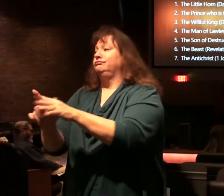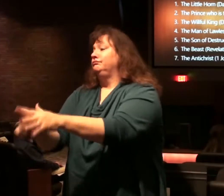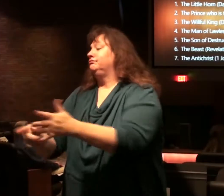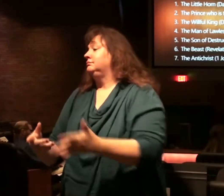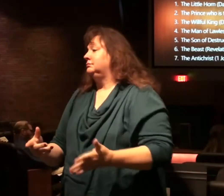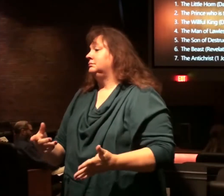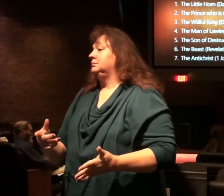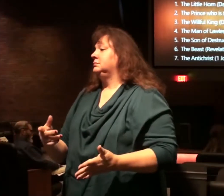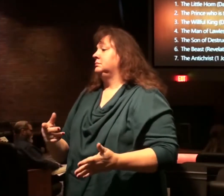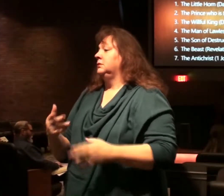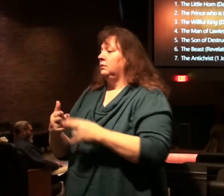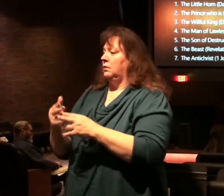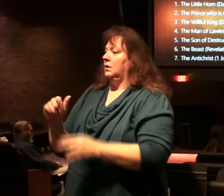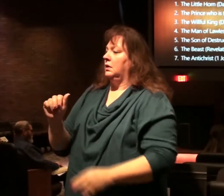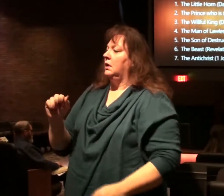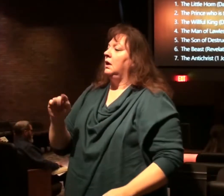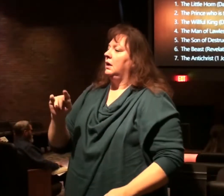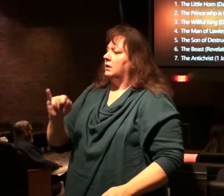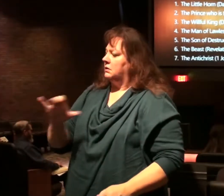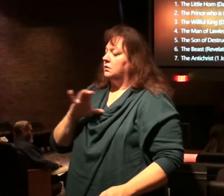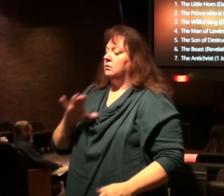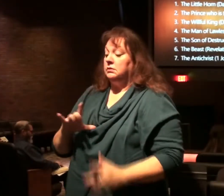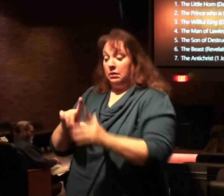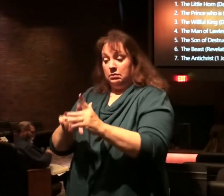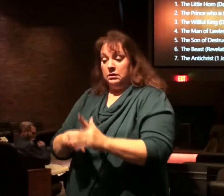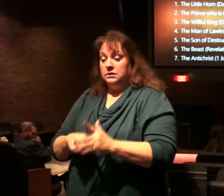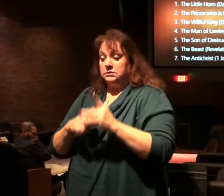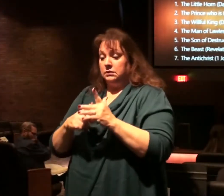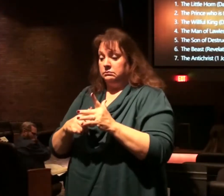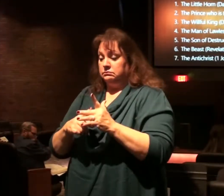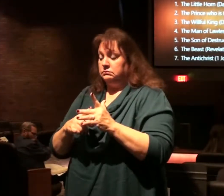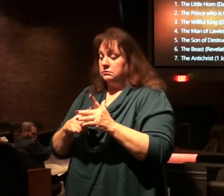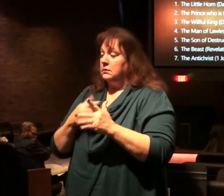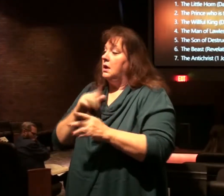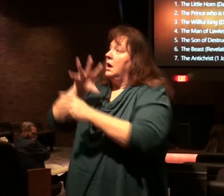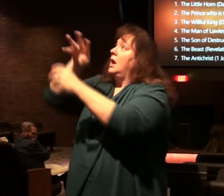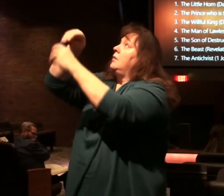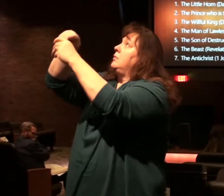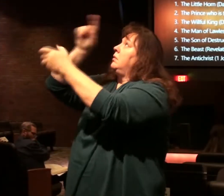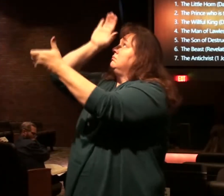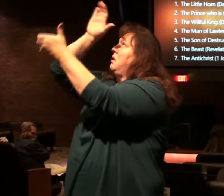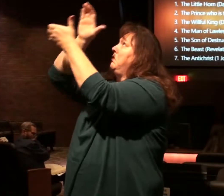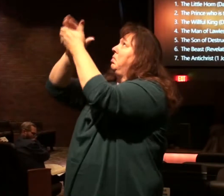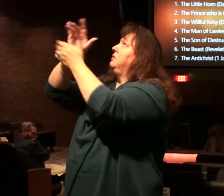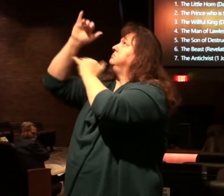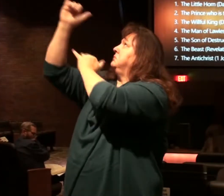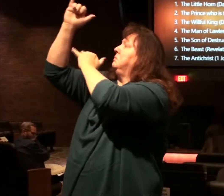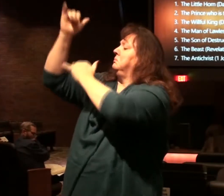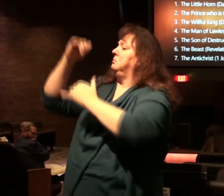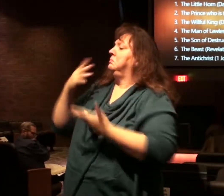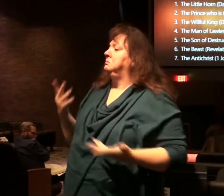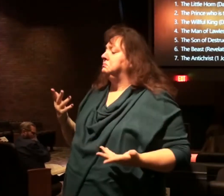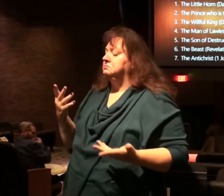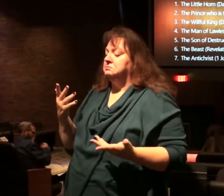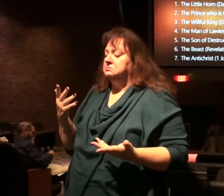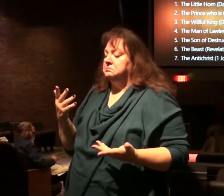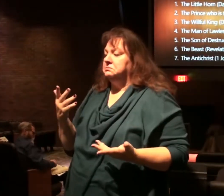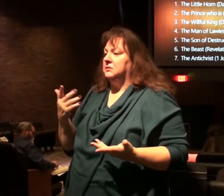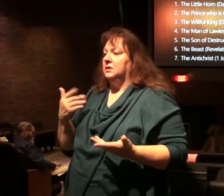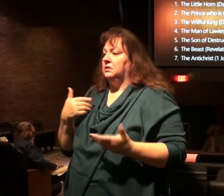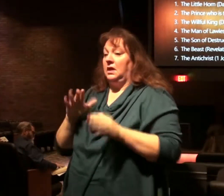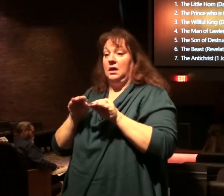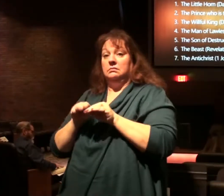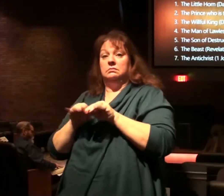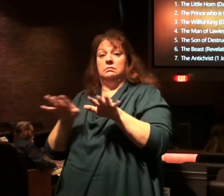And some of them had started out professing to be part of the believing group. Verse 18, they were not